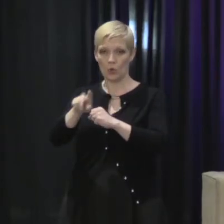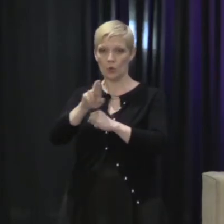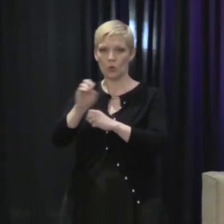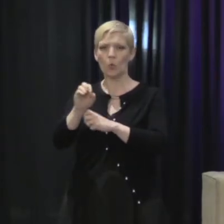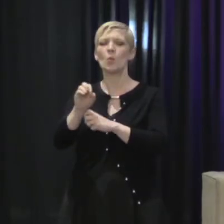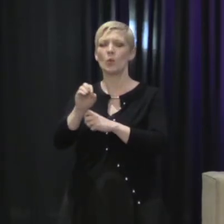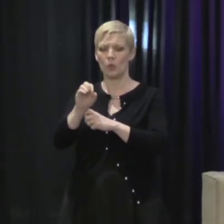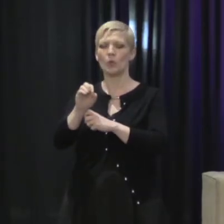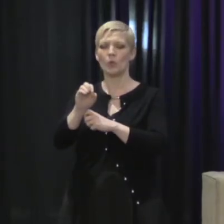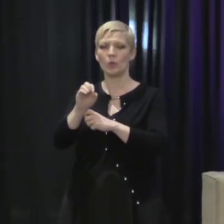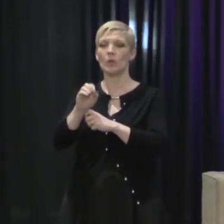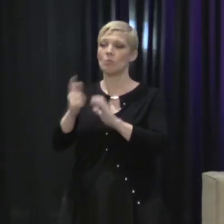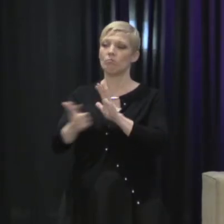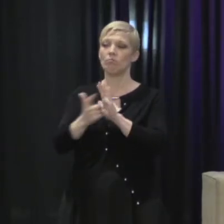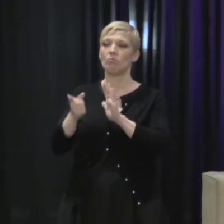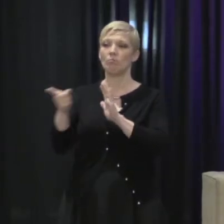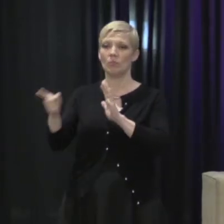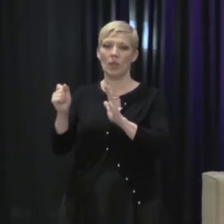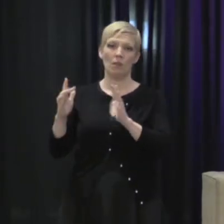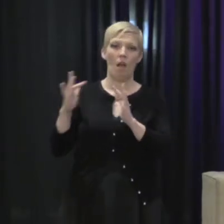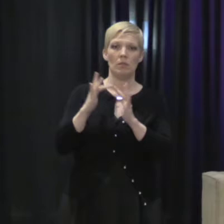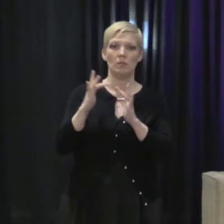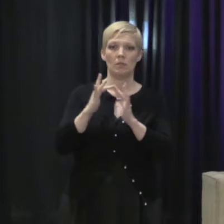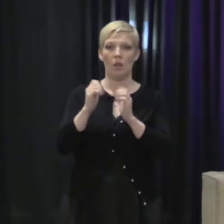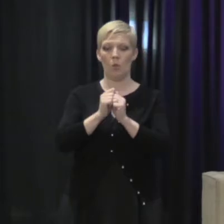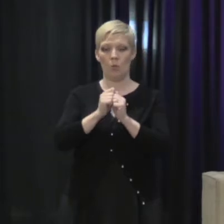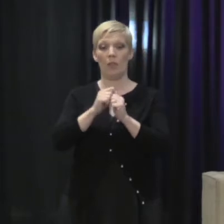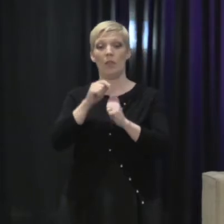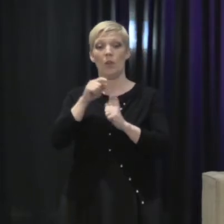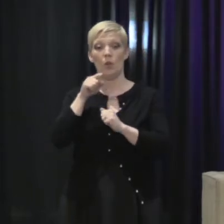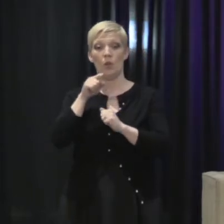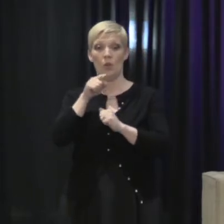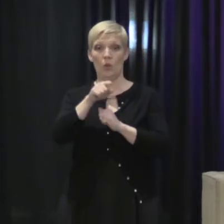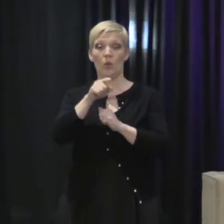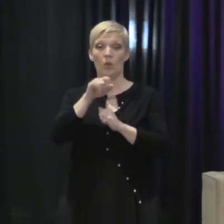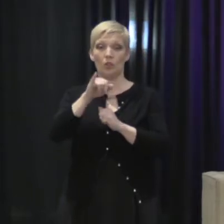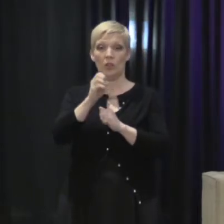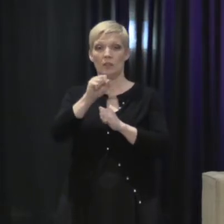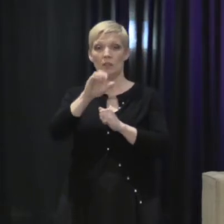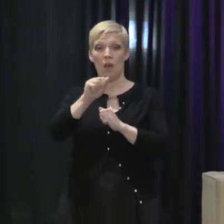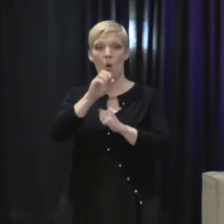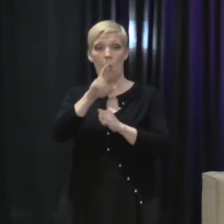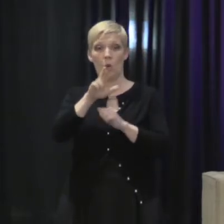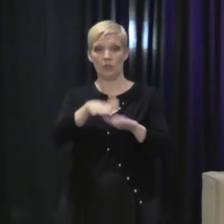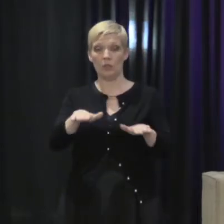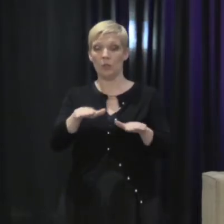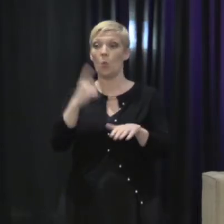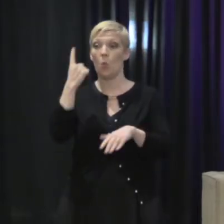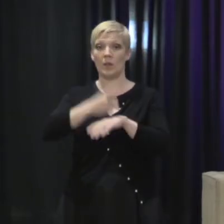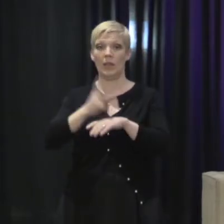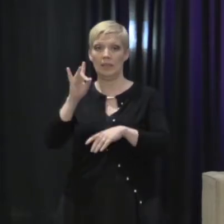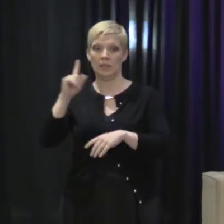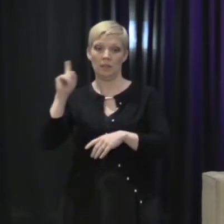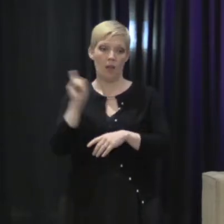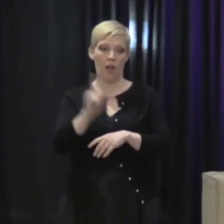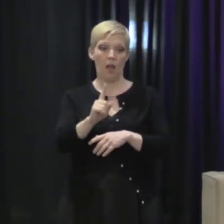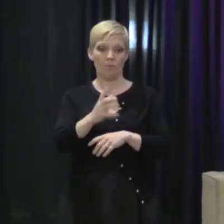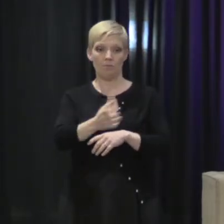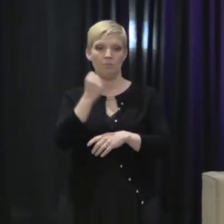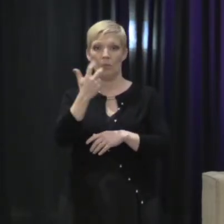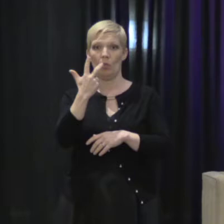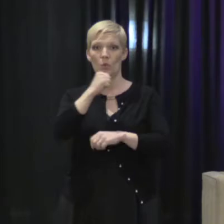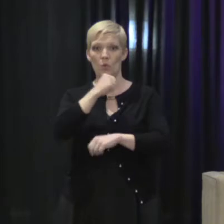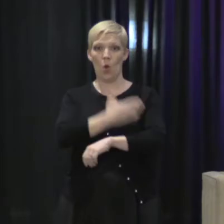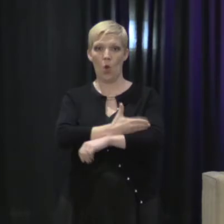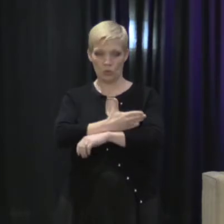The restraining order prohibited him from having contact with Jessica or the children, and he came to the house one day and kidnapped the three daughters